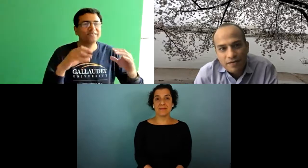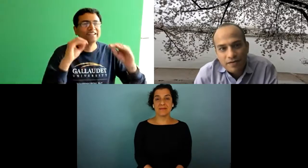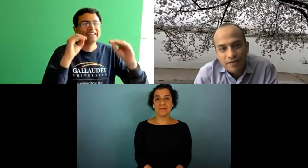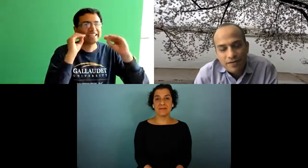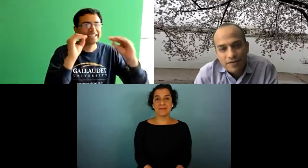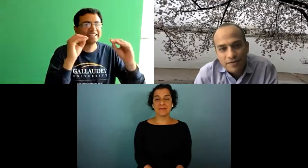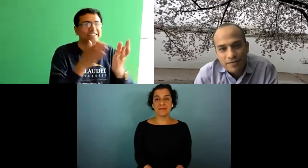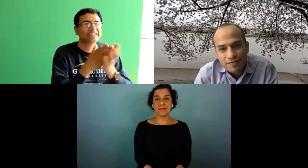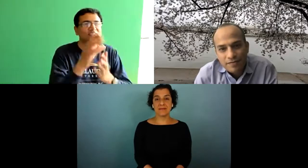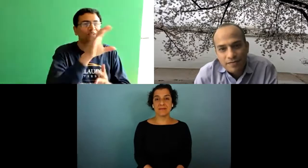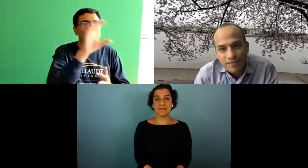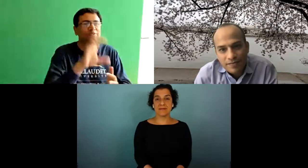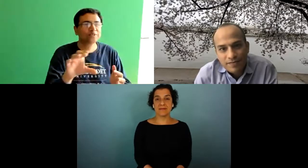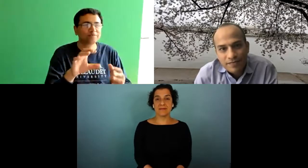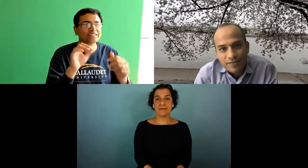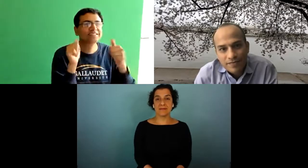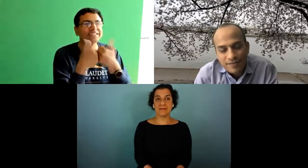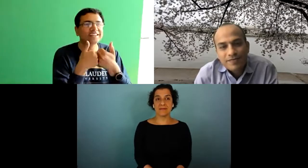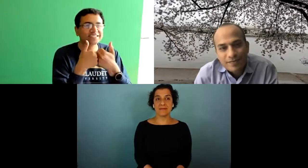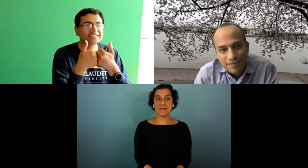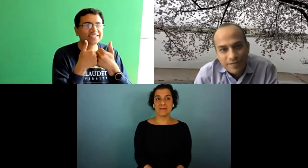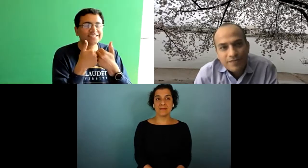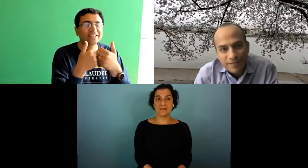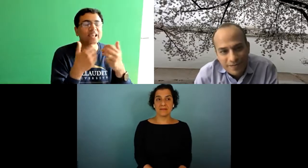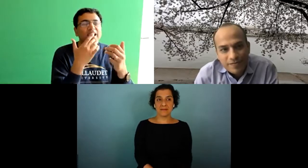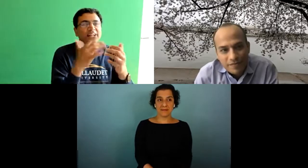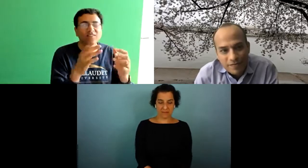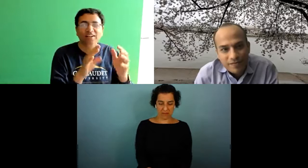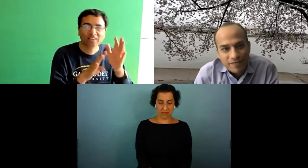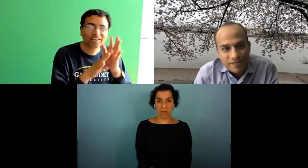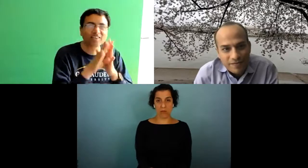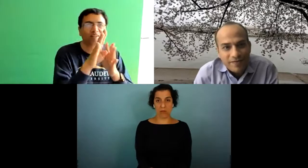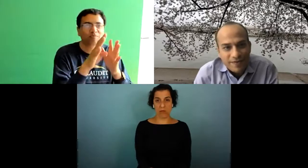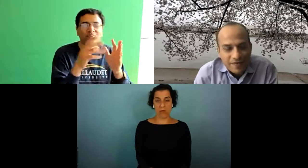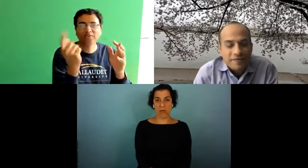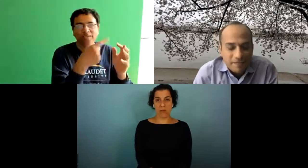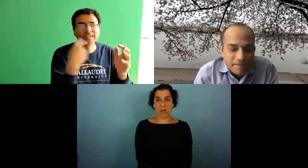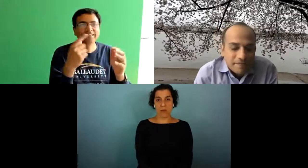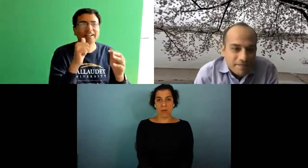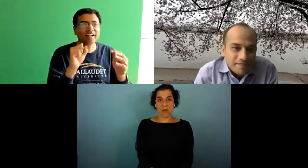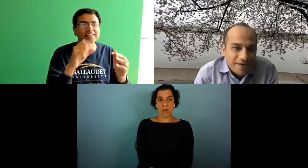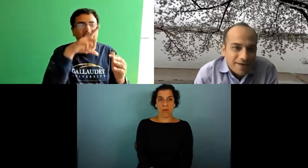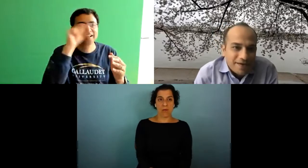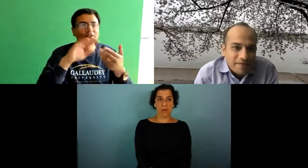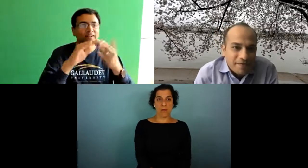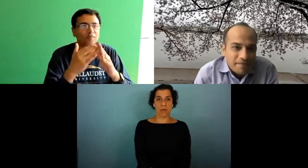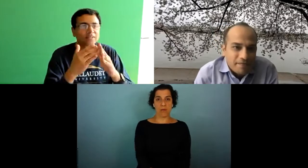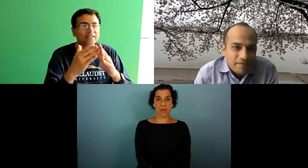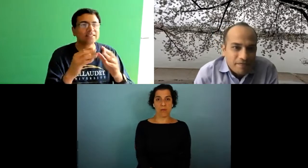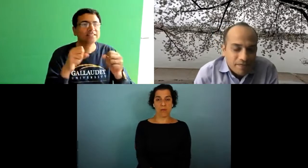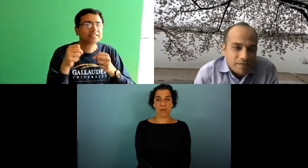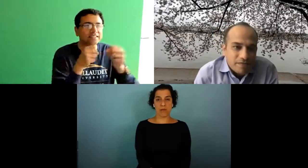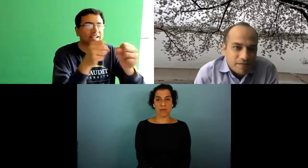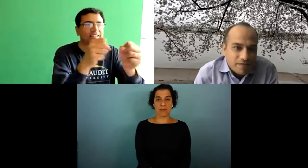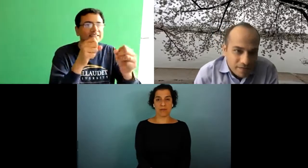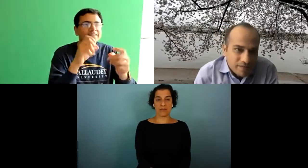um well wow so teaching over zoom has been really challenging um fortunately all of